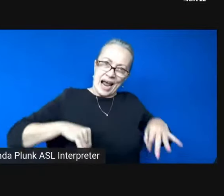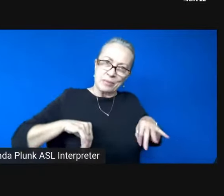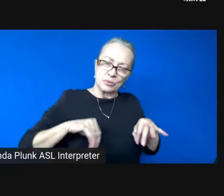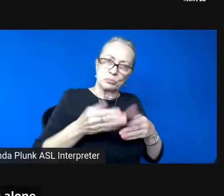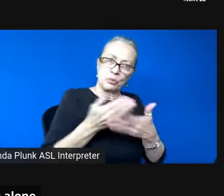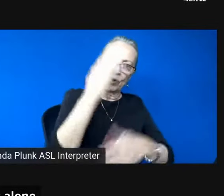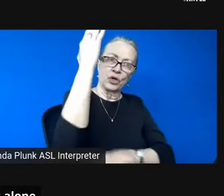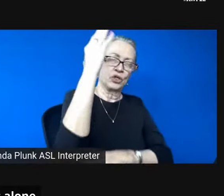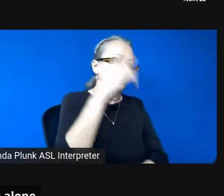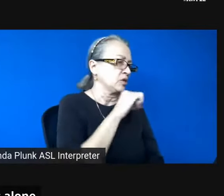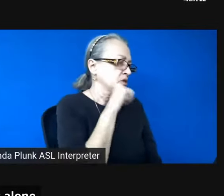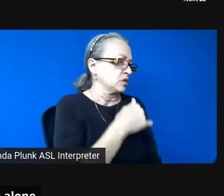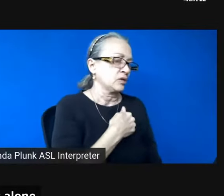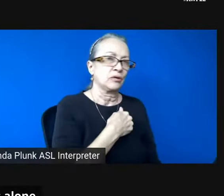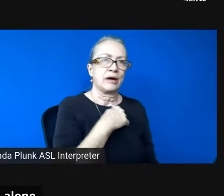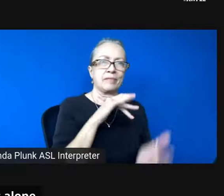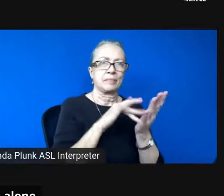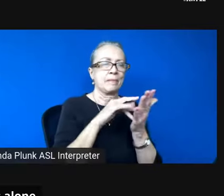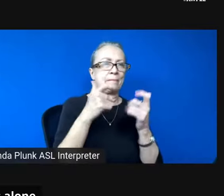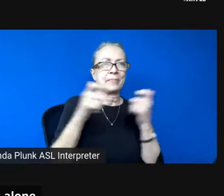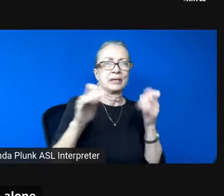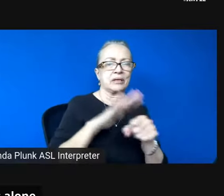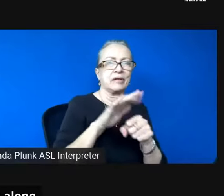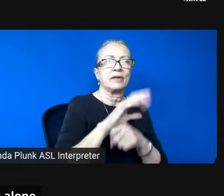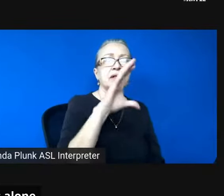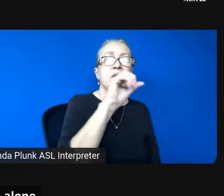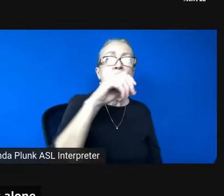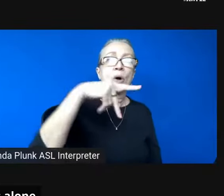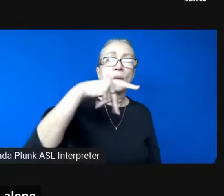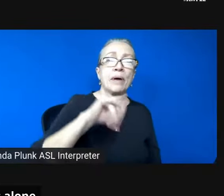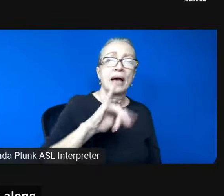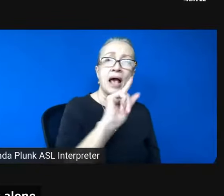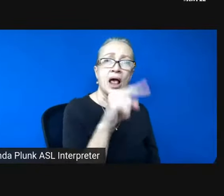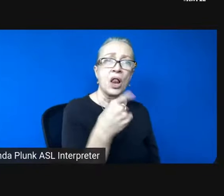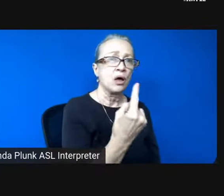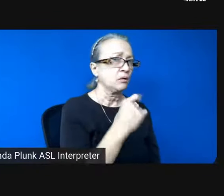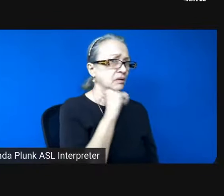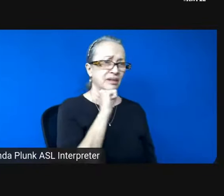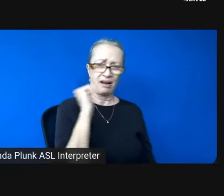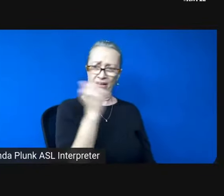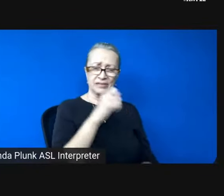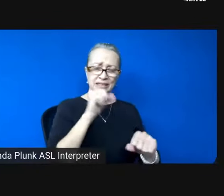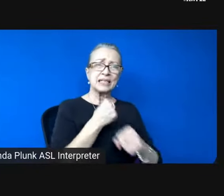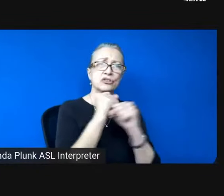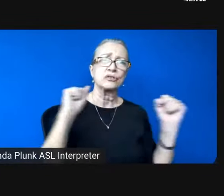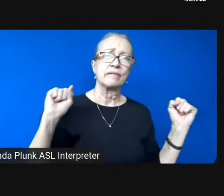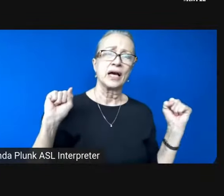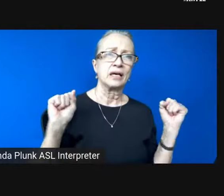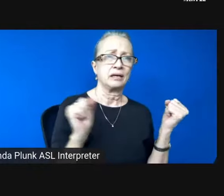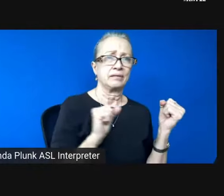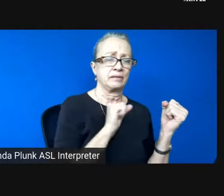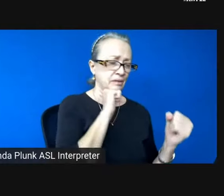black. And the copay is alone. Not all of us survive. Not all living